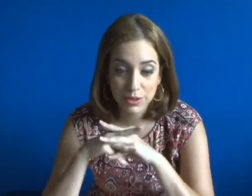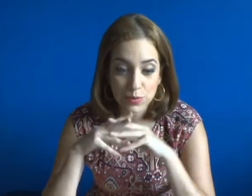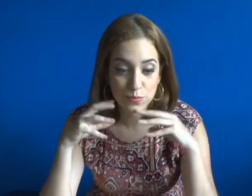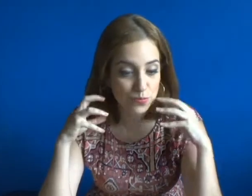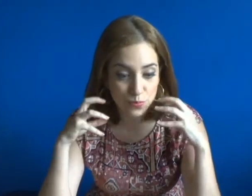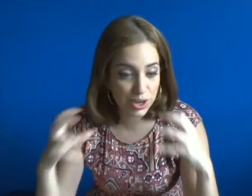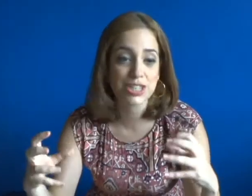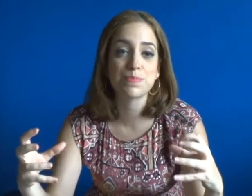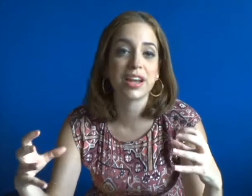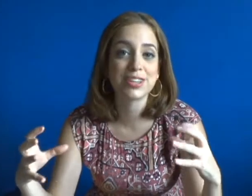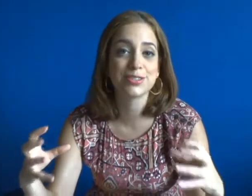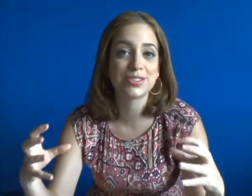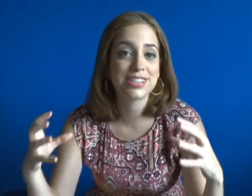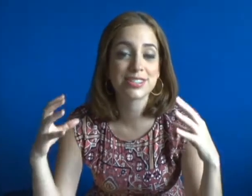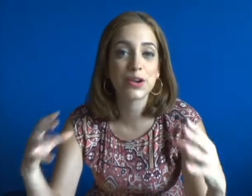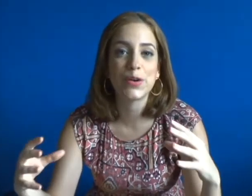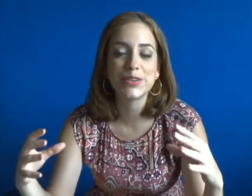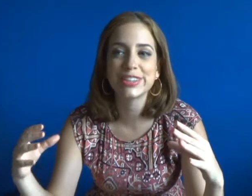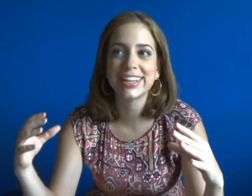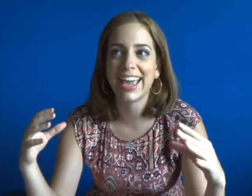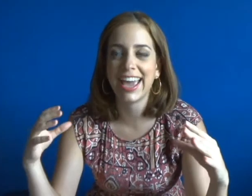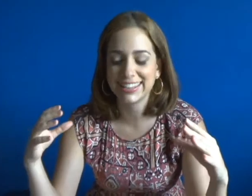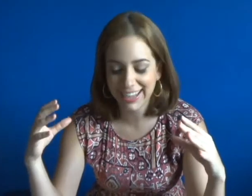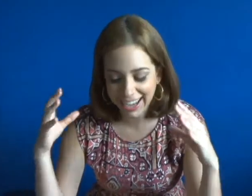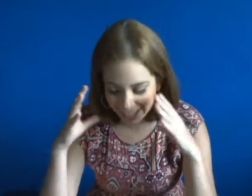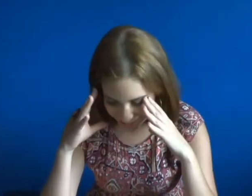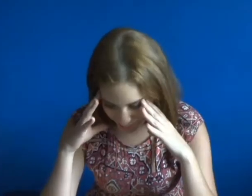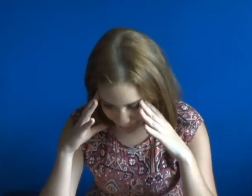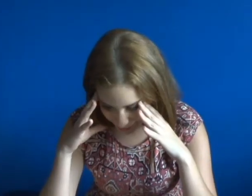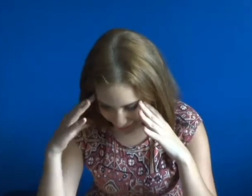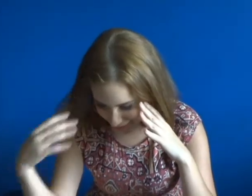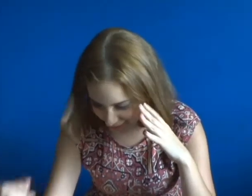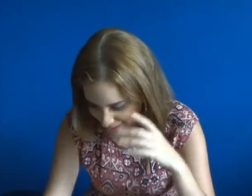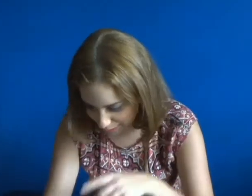reach my Goodreads goal and I had to read...